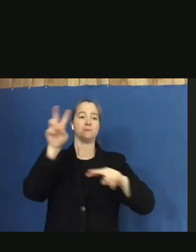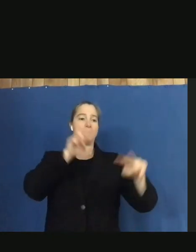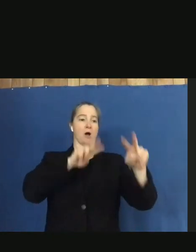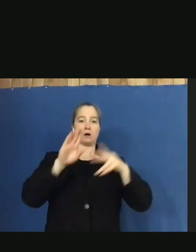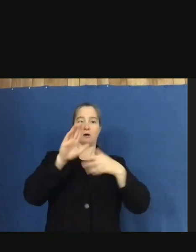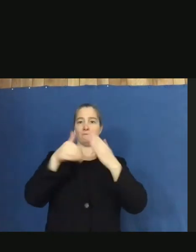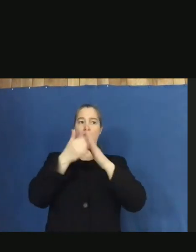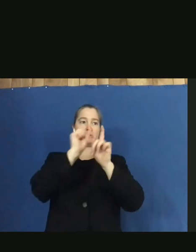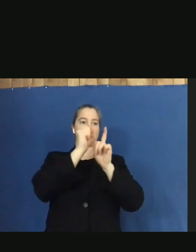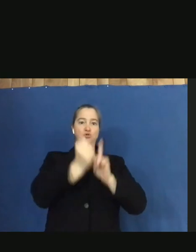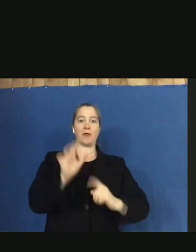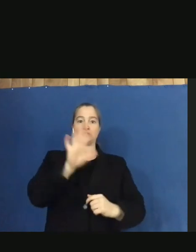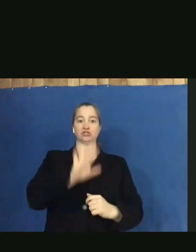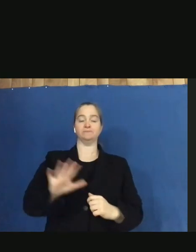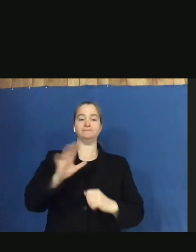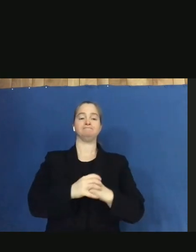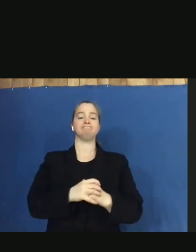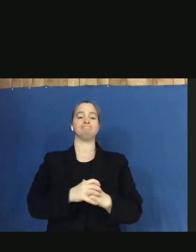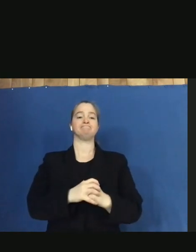Thank you so much.